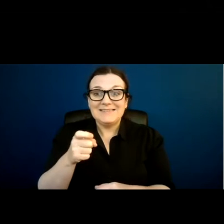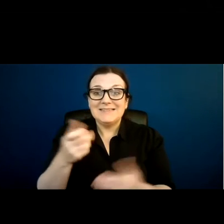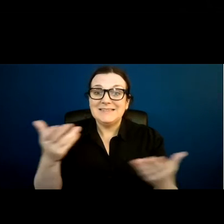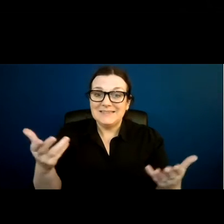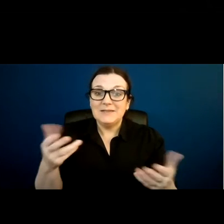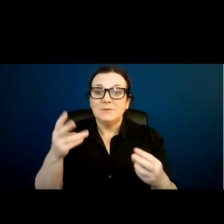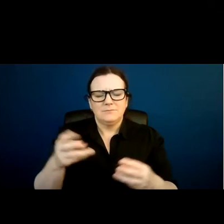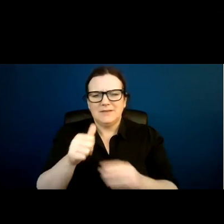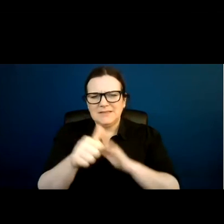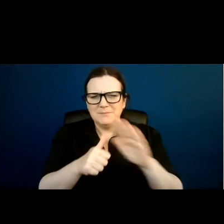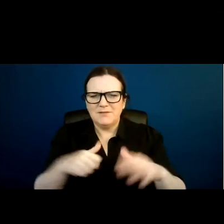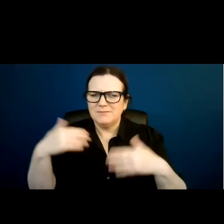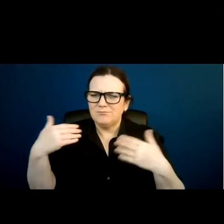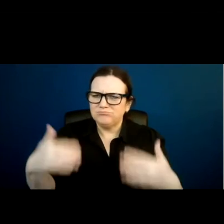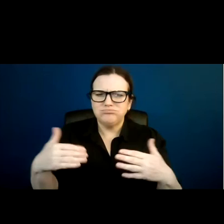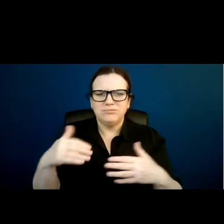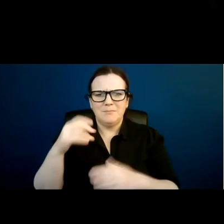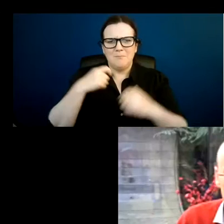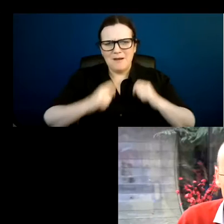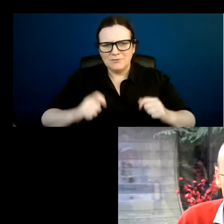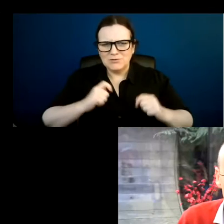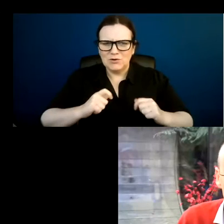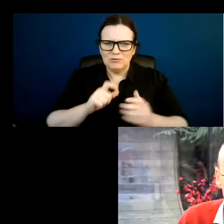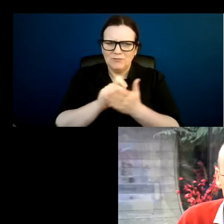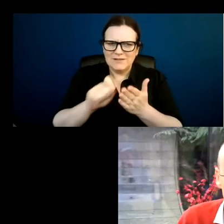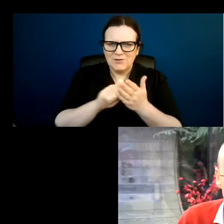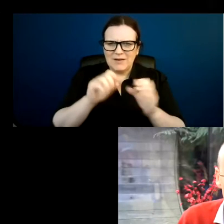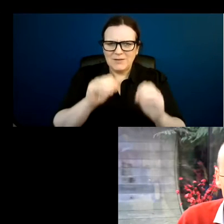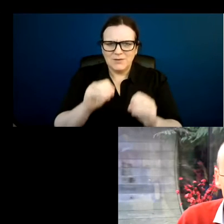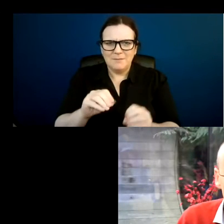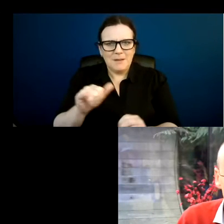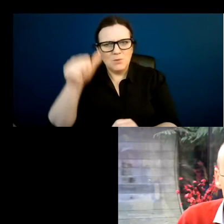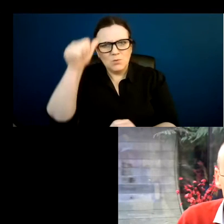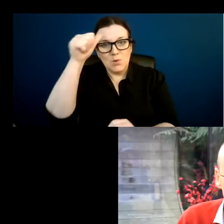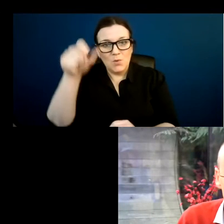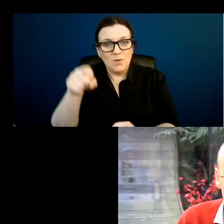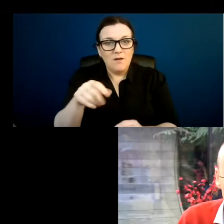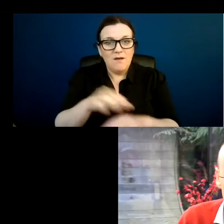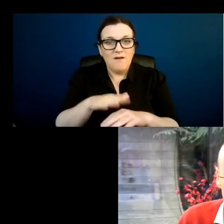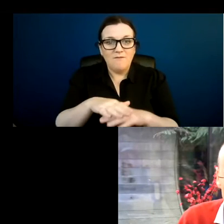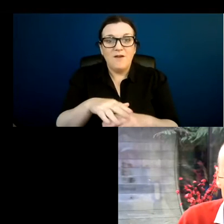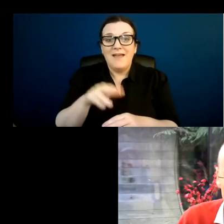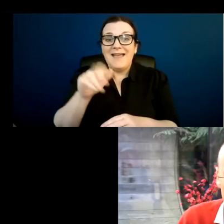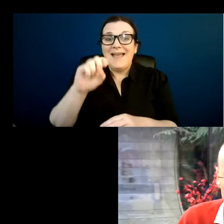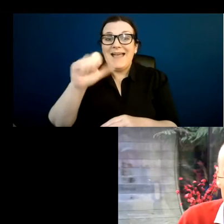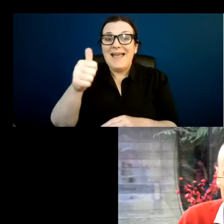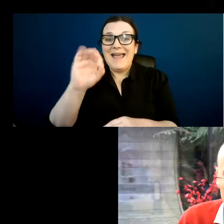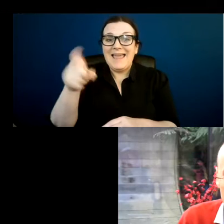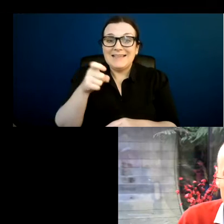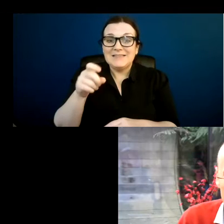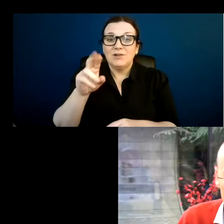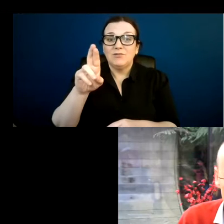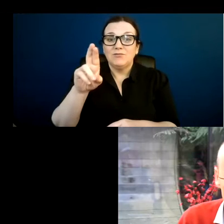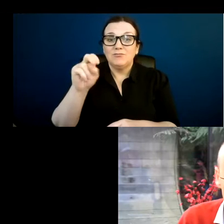barrister, writer and educator. Many of you may know of Alex's work at the 39 Essex Chambers, particularly